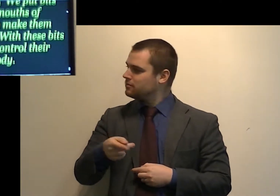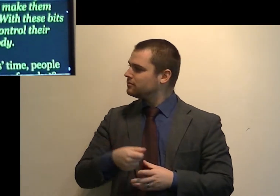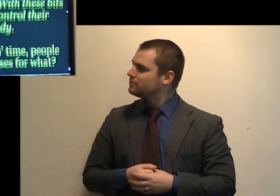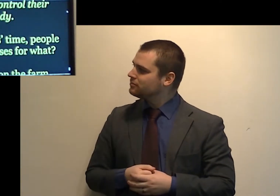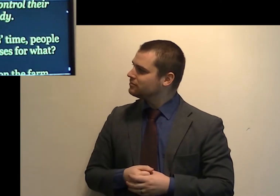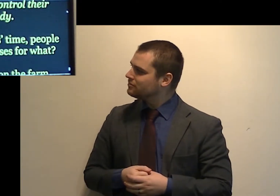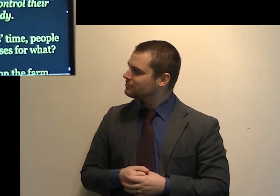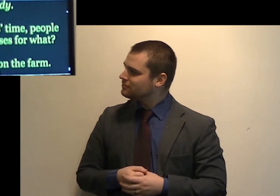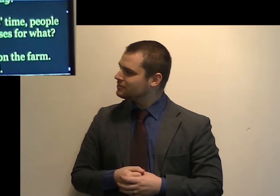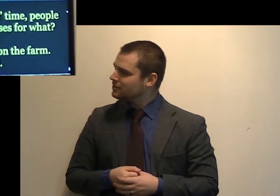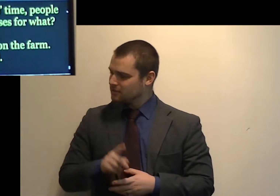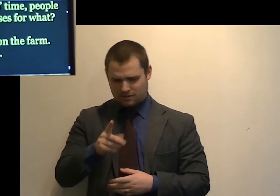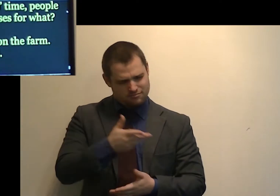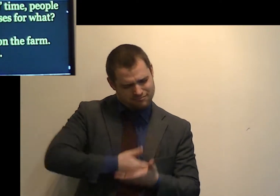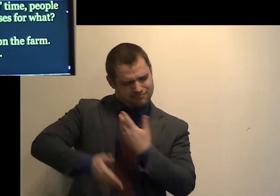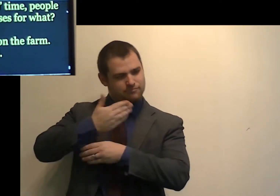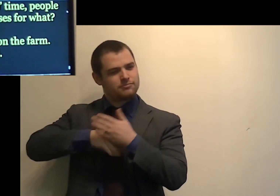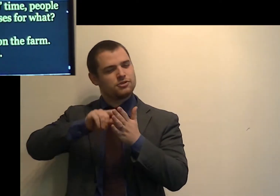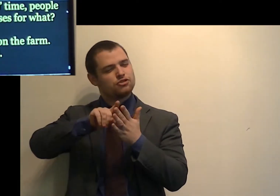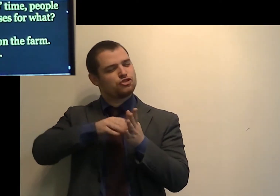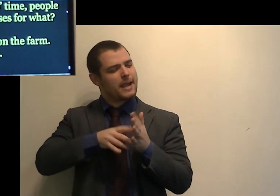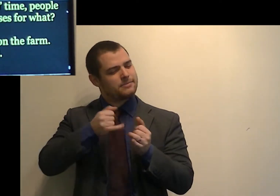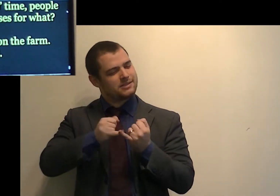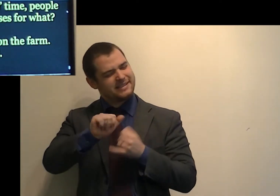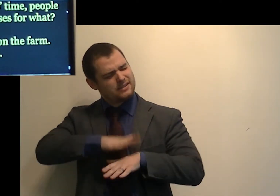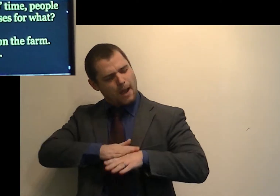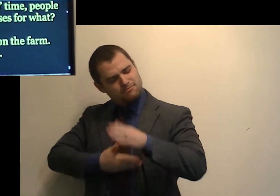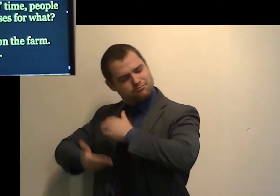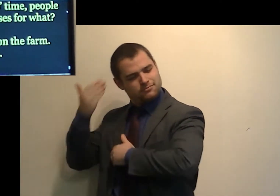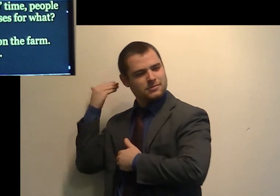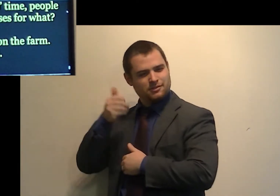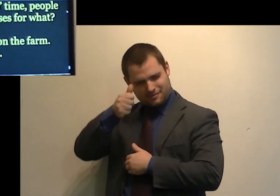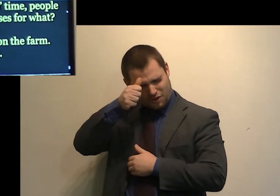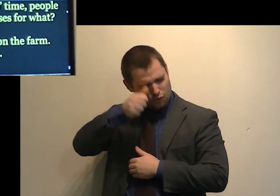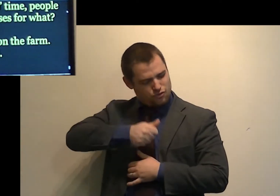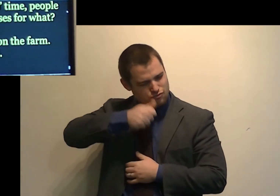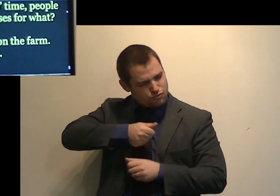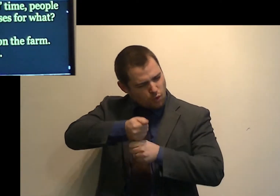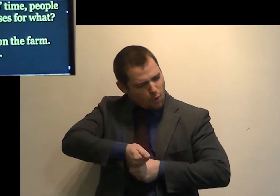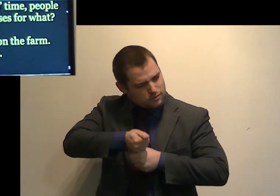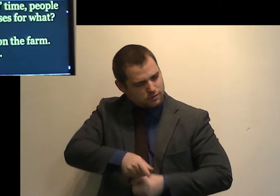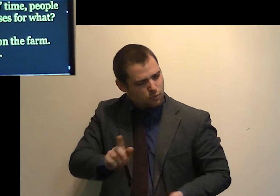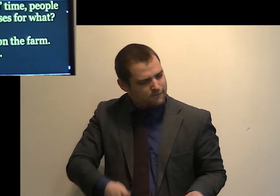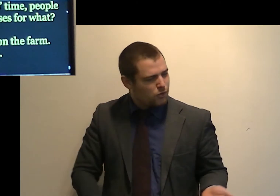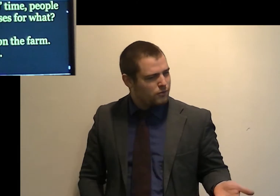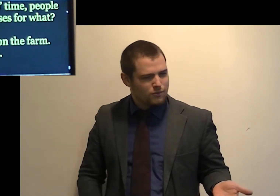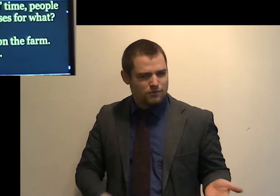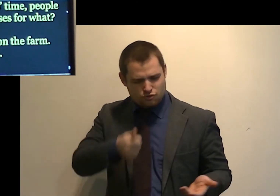In James' time, giving these horses for what? Number one,